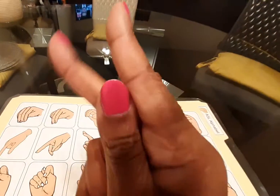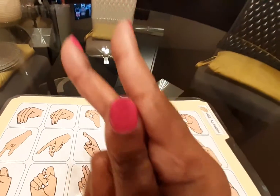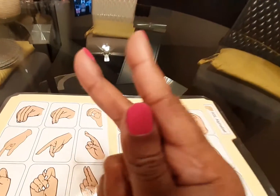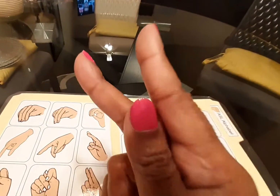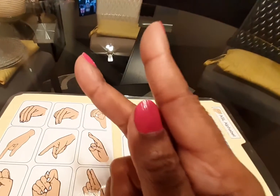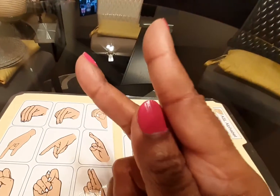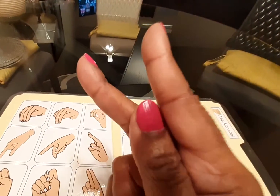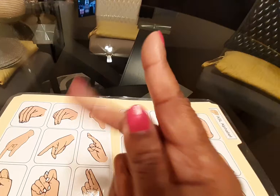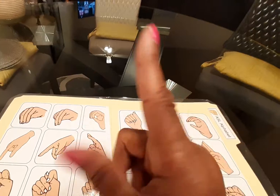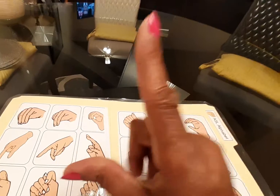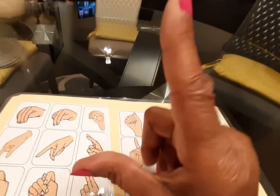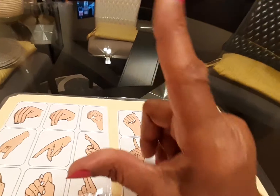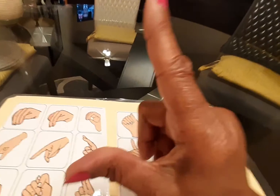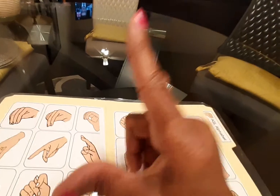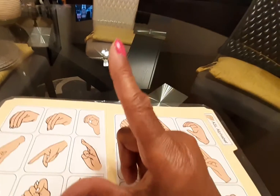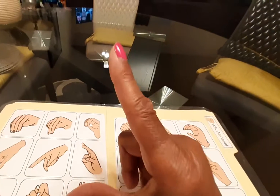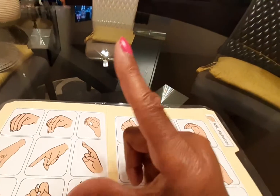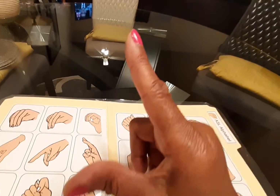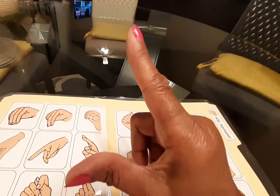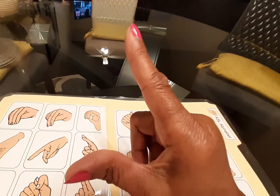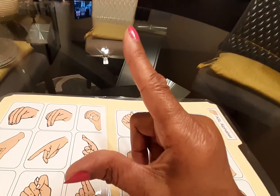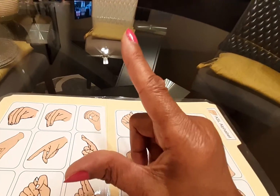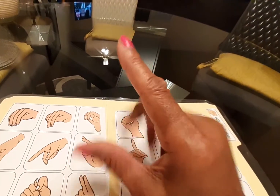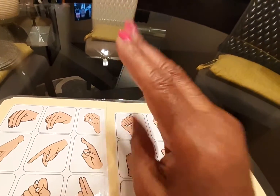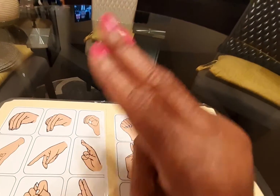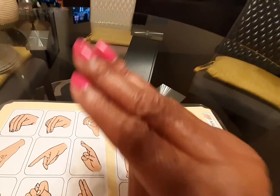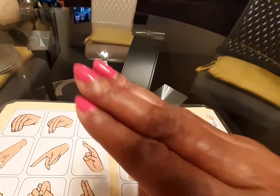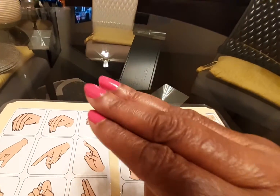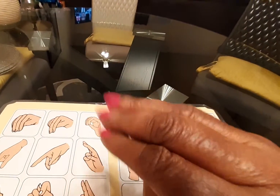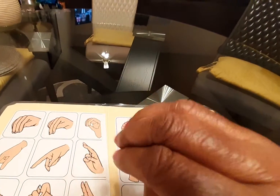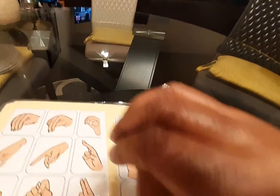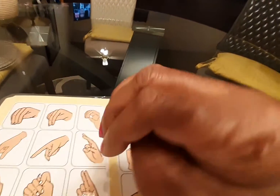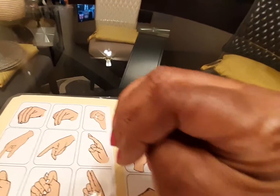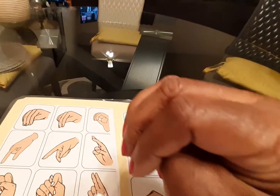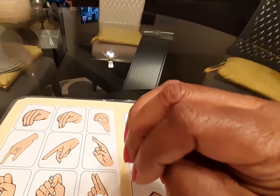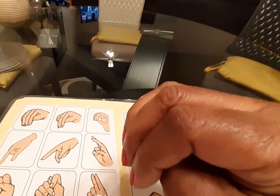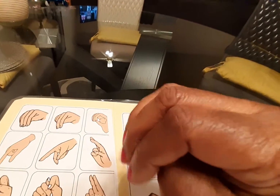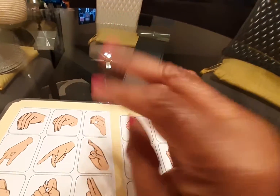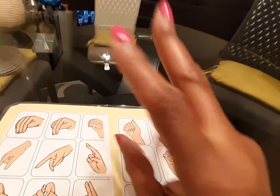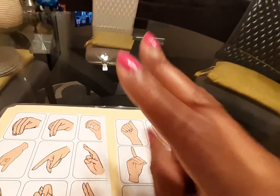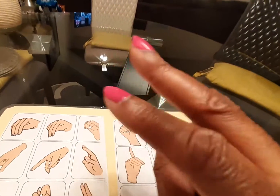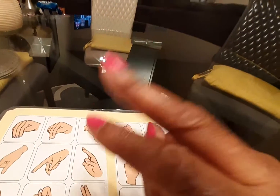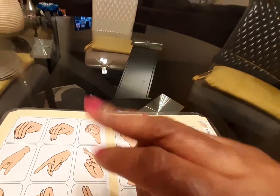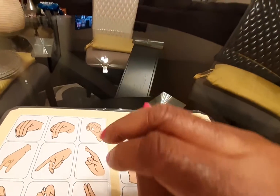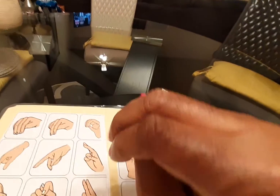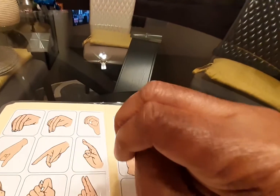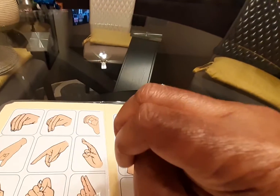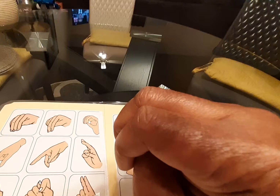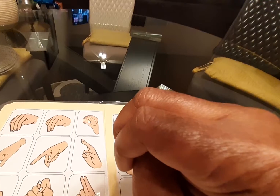K, L, M, N,